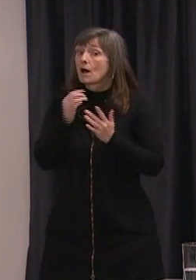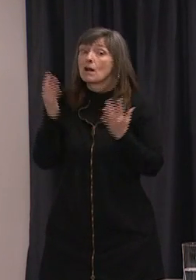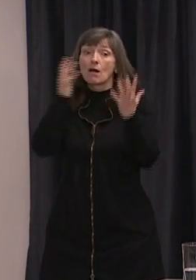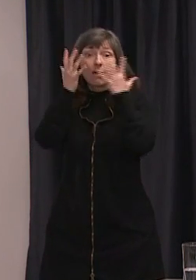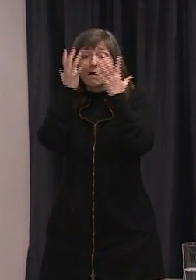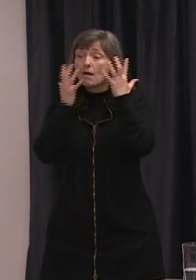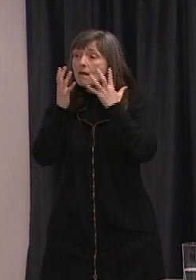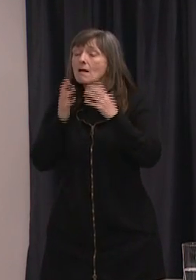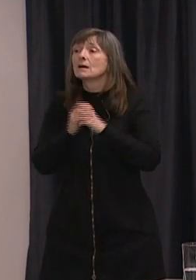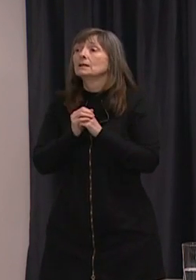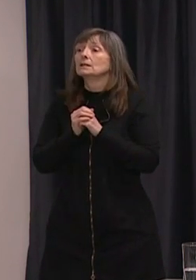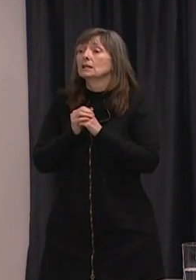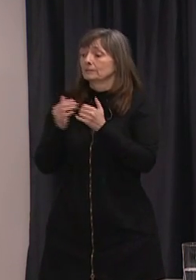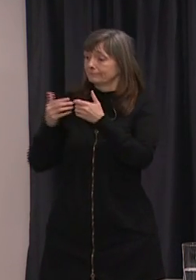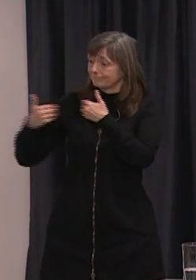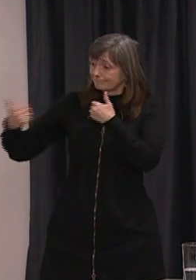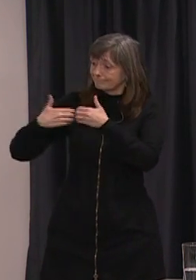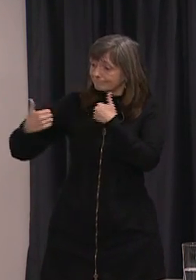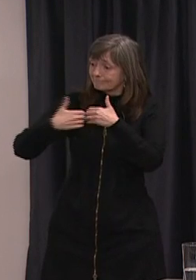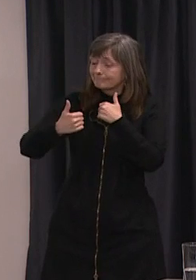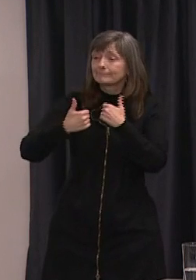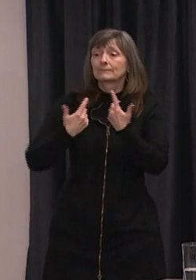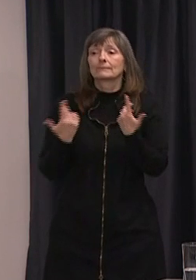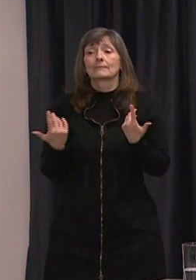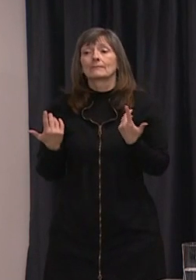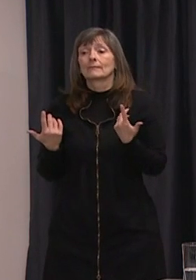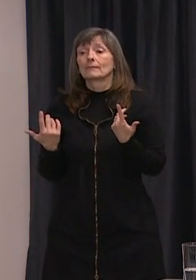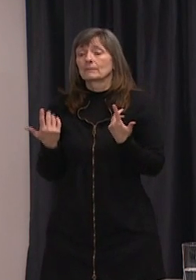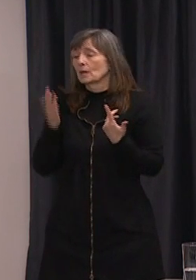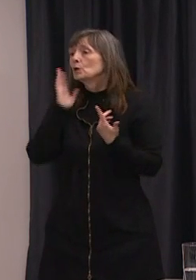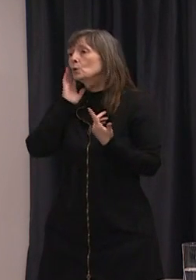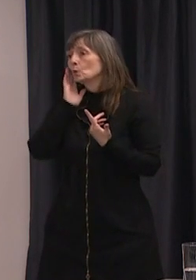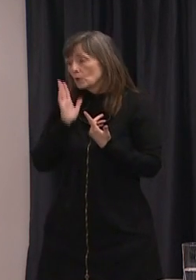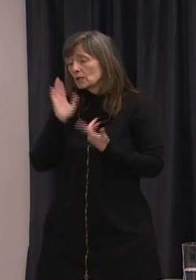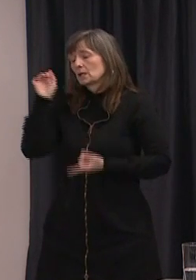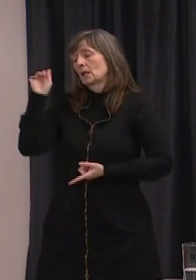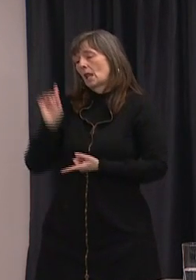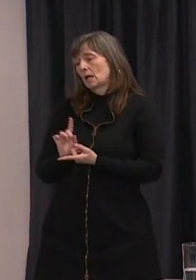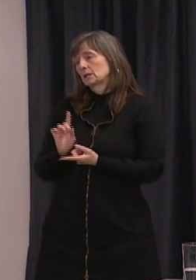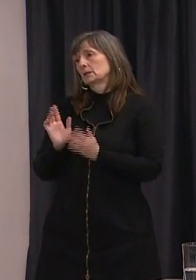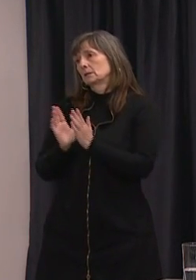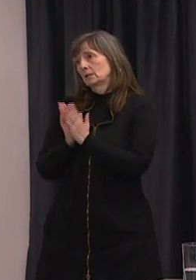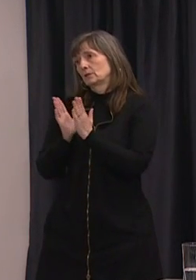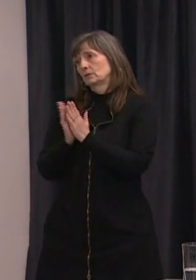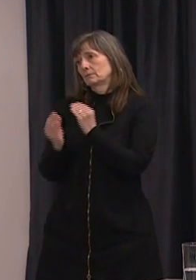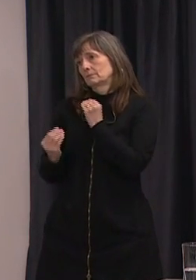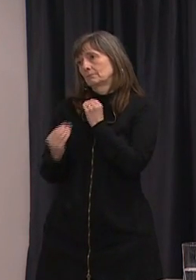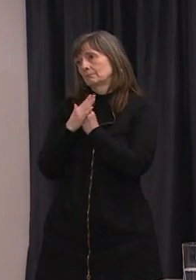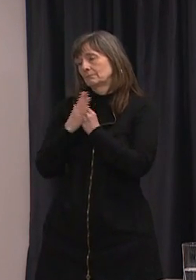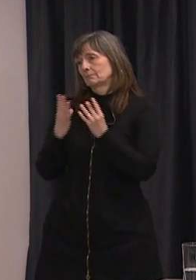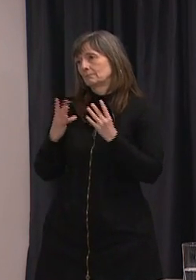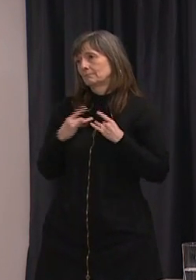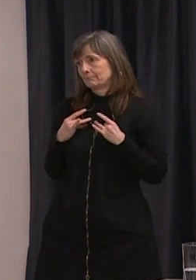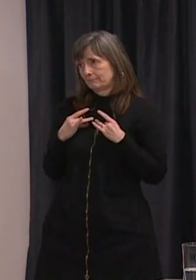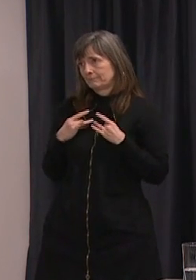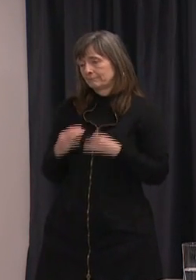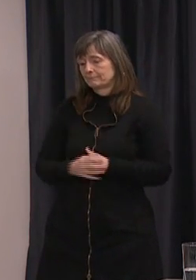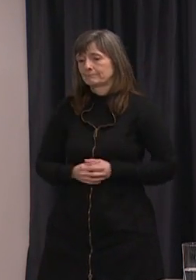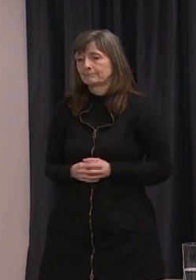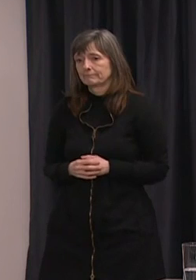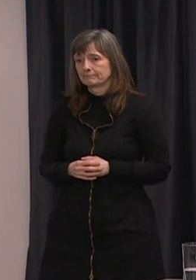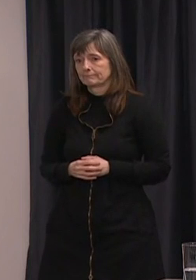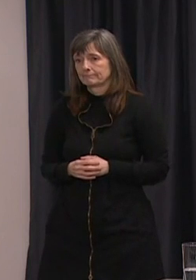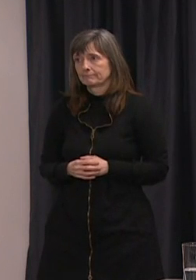face, social distancing measures, then they will reduce their risk of contracting the COVID-19